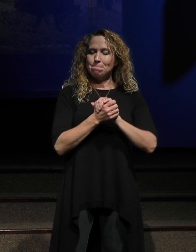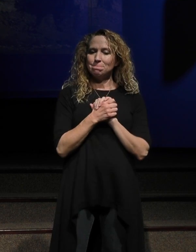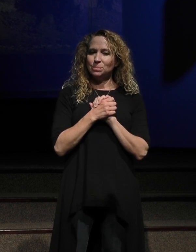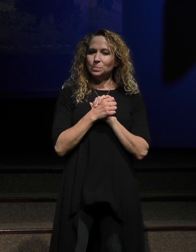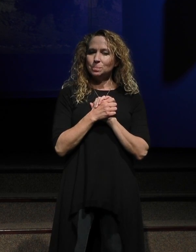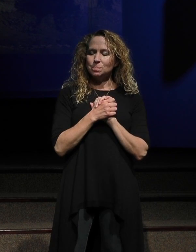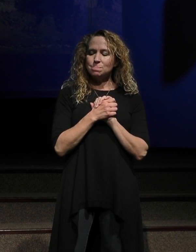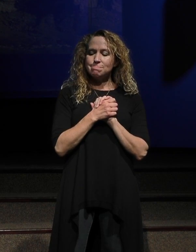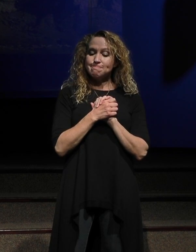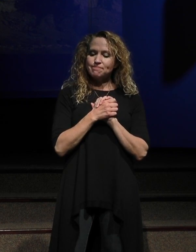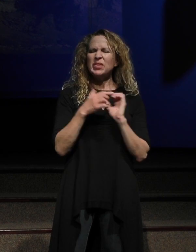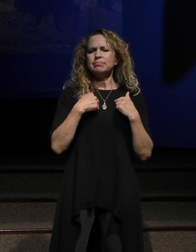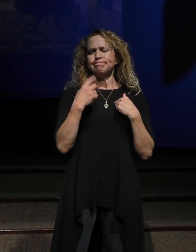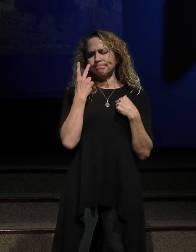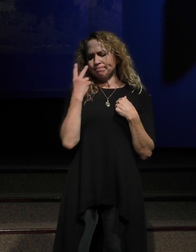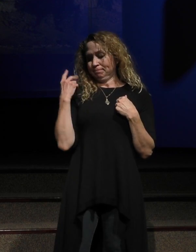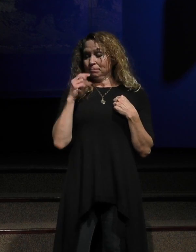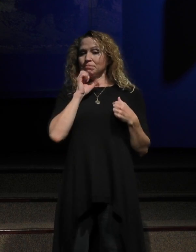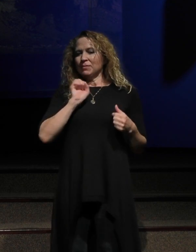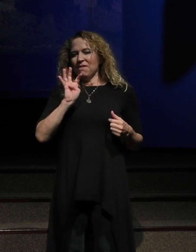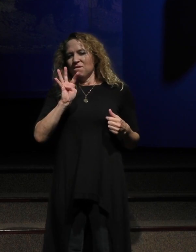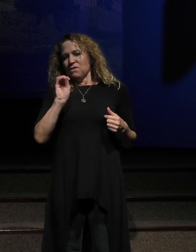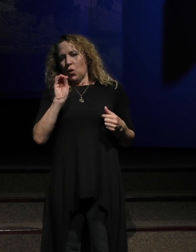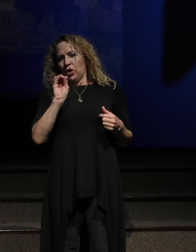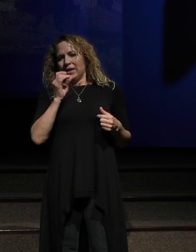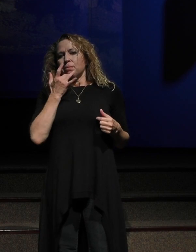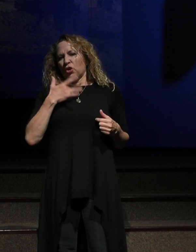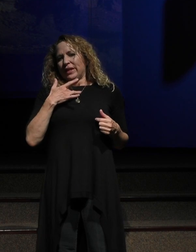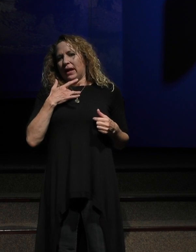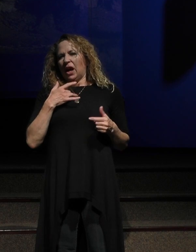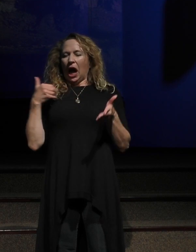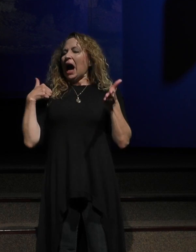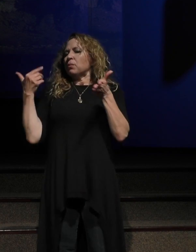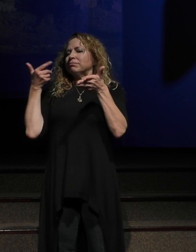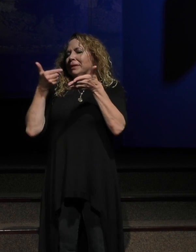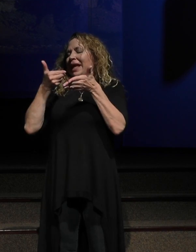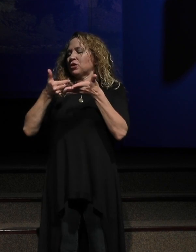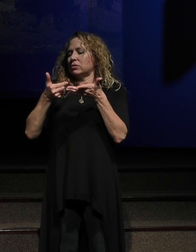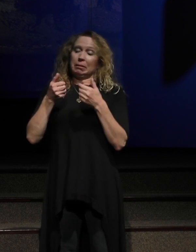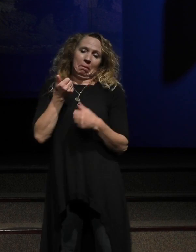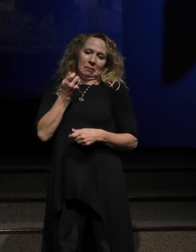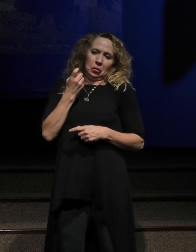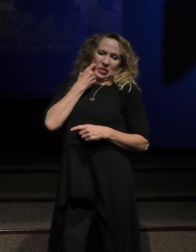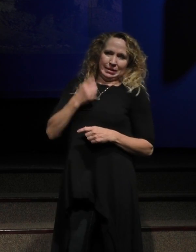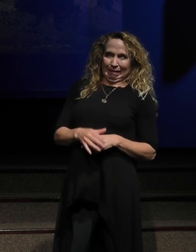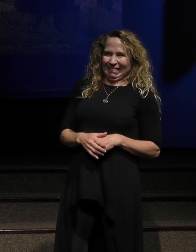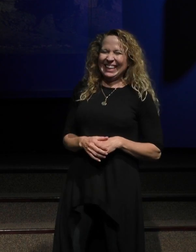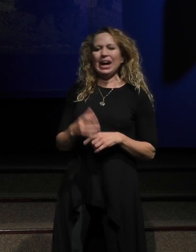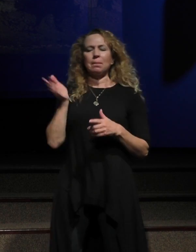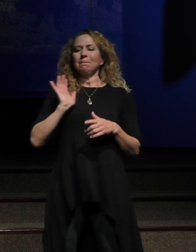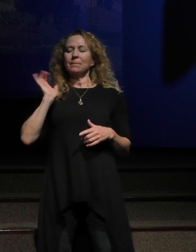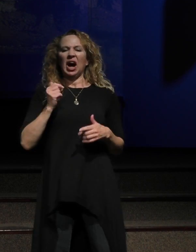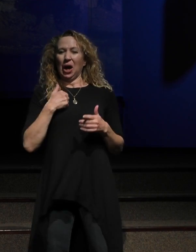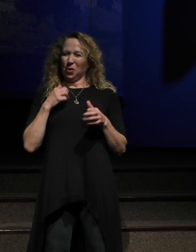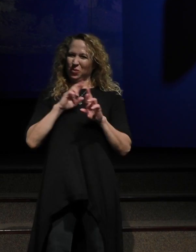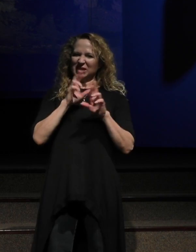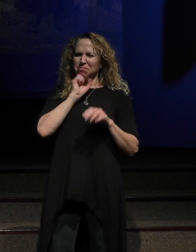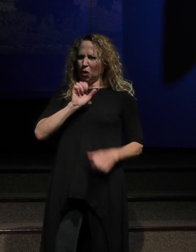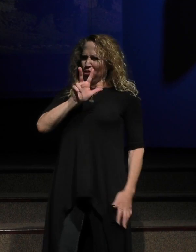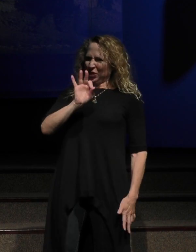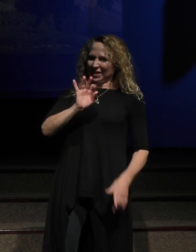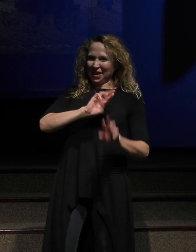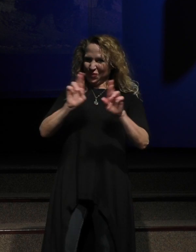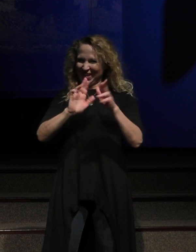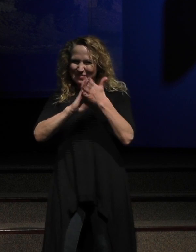When I was getting close to my 40th birthday, just a couple of years ago, I decided that I'd run a marathon, 26.2 miles.